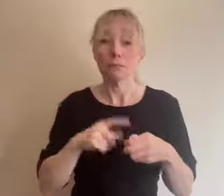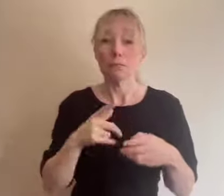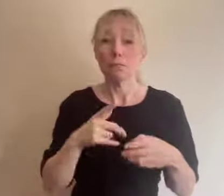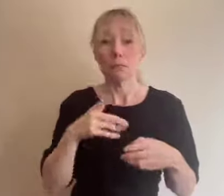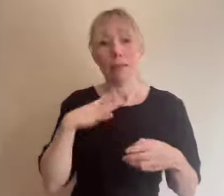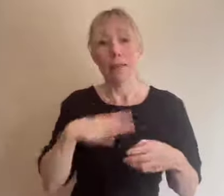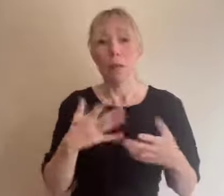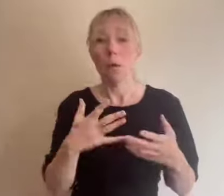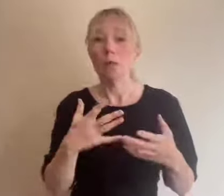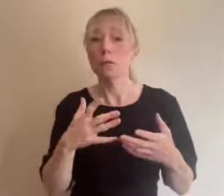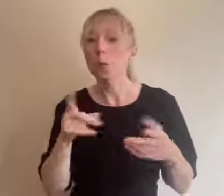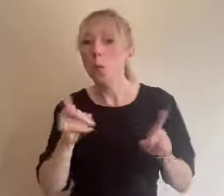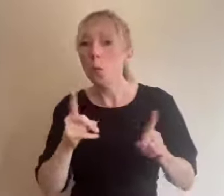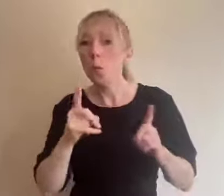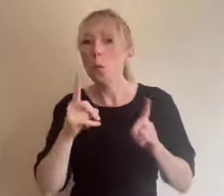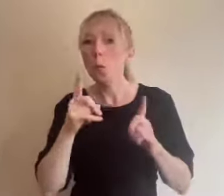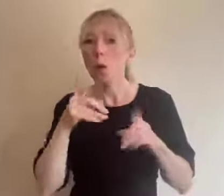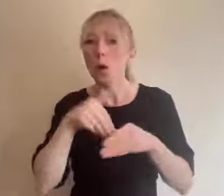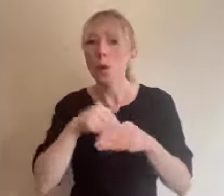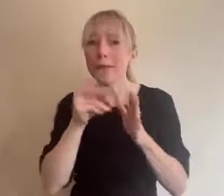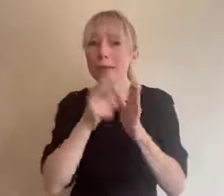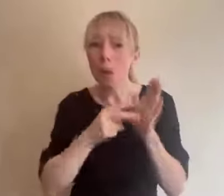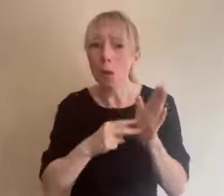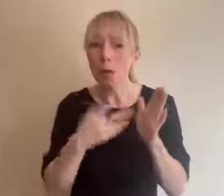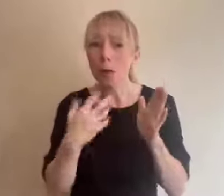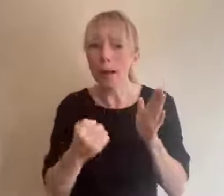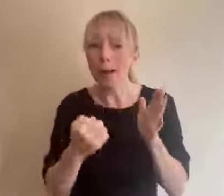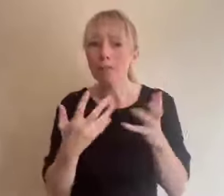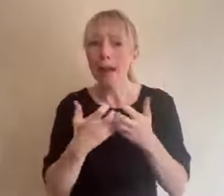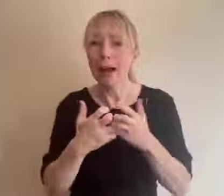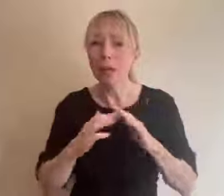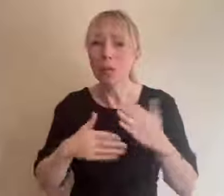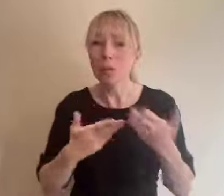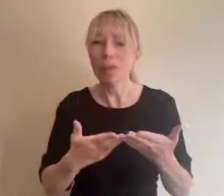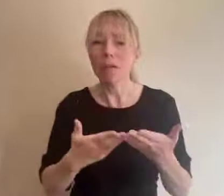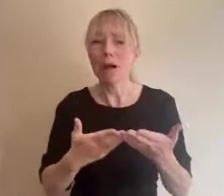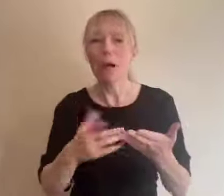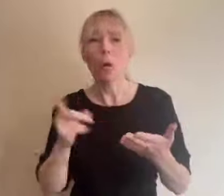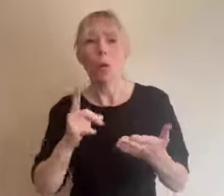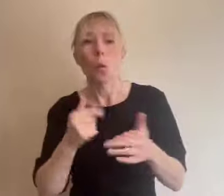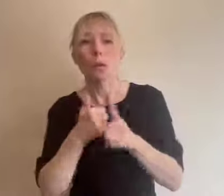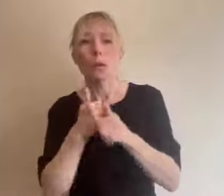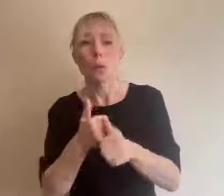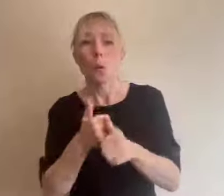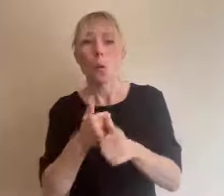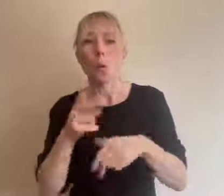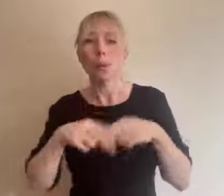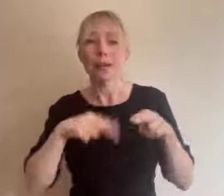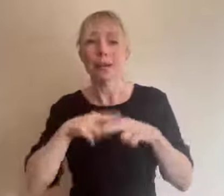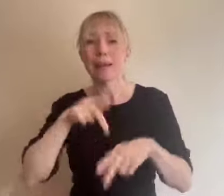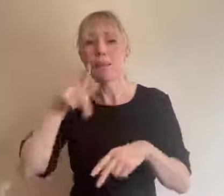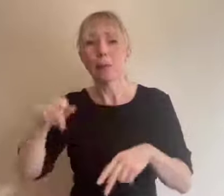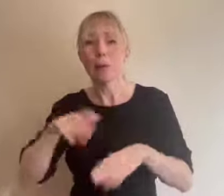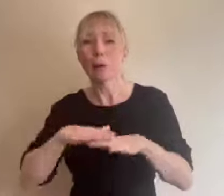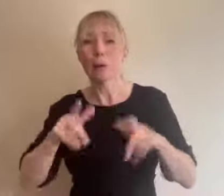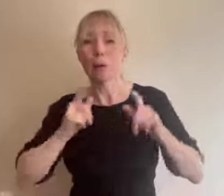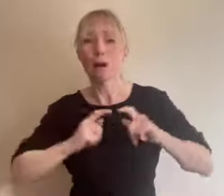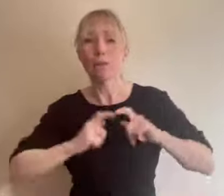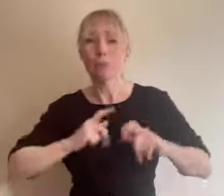these what support is in place to help people contribute if they're not comfortable speaking verbally e.g. putting questions in the